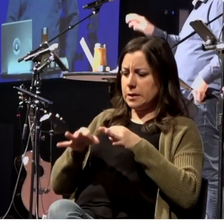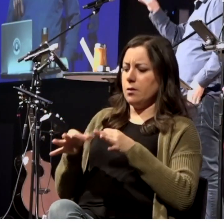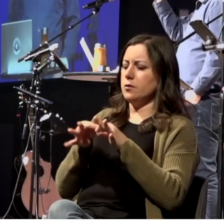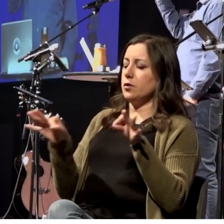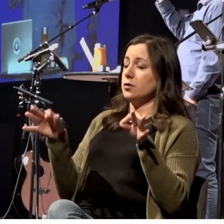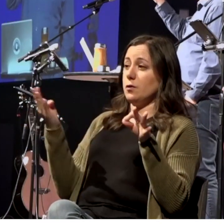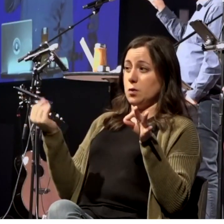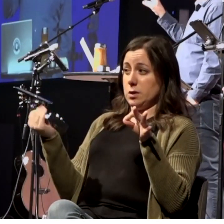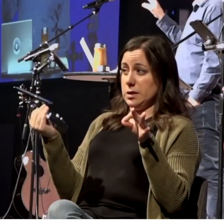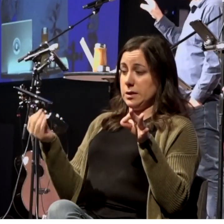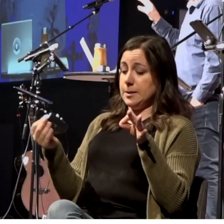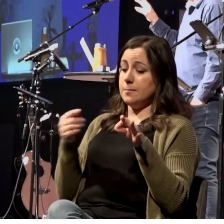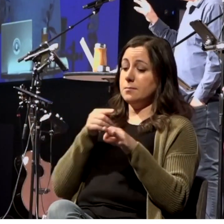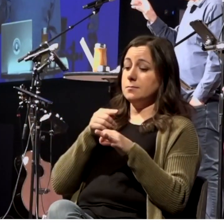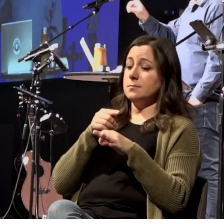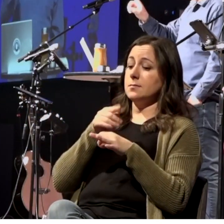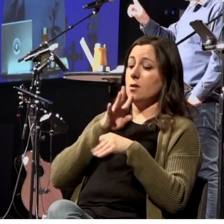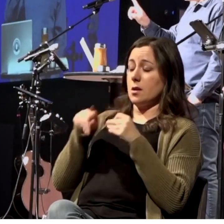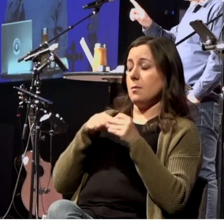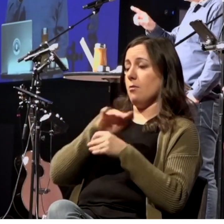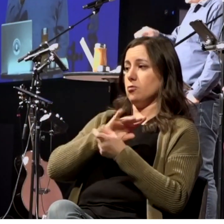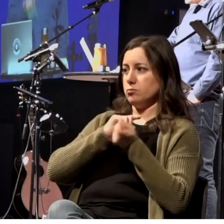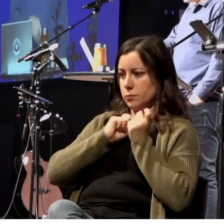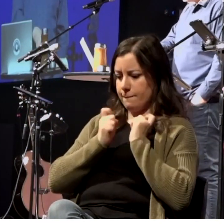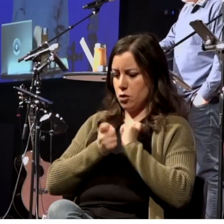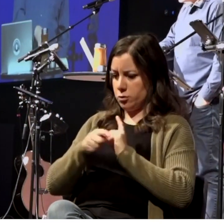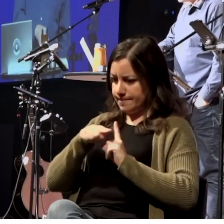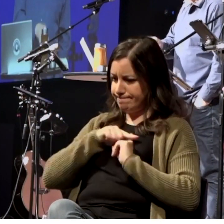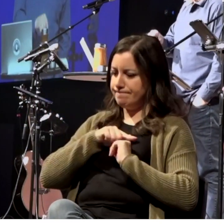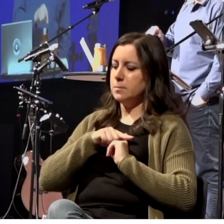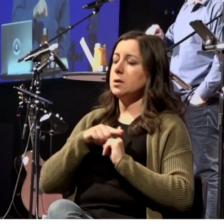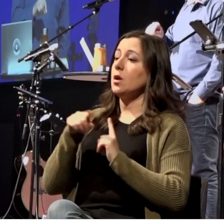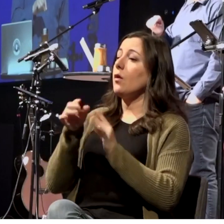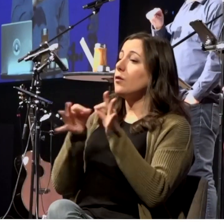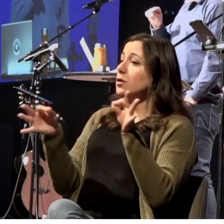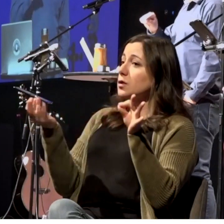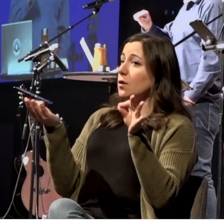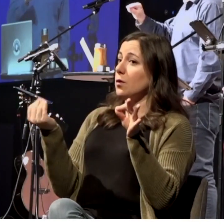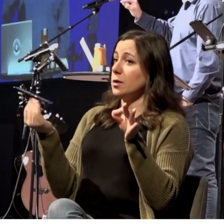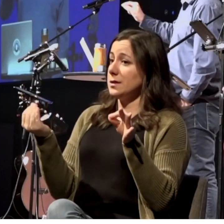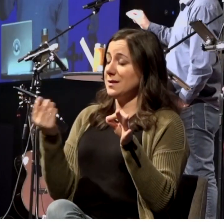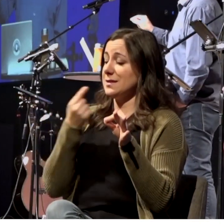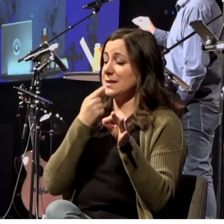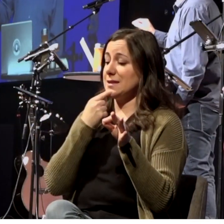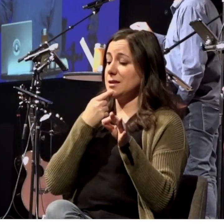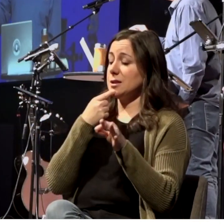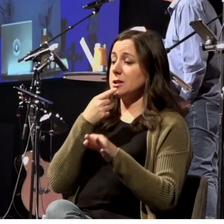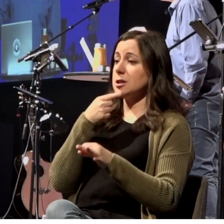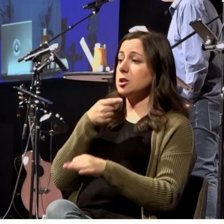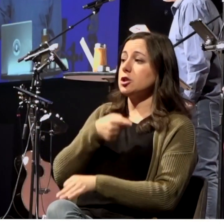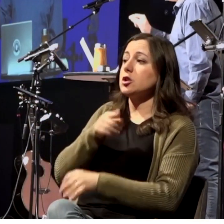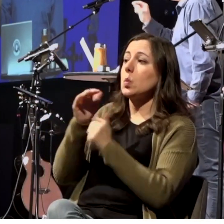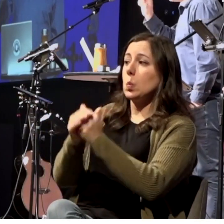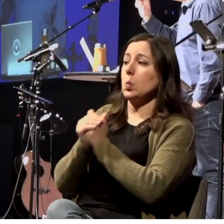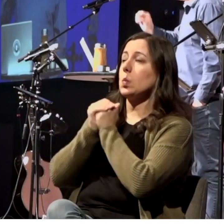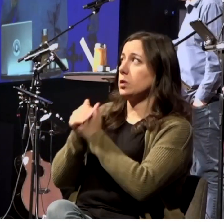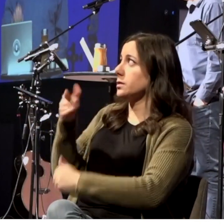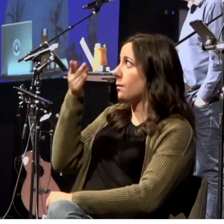related to her conversion. First of all, notice that verse 14 tells us she worshiped God. Now, what that